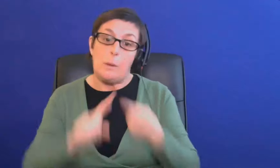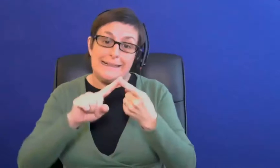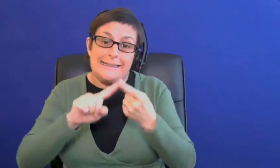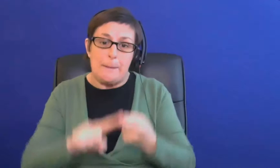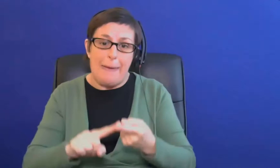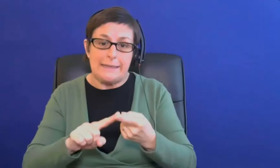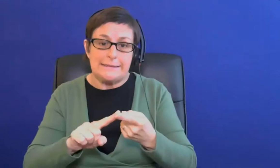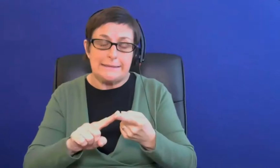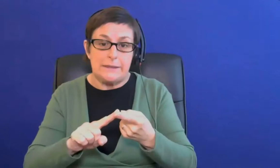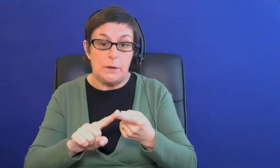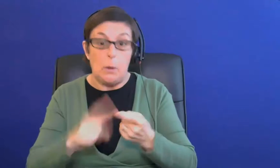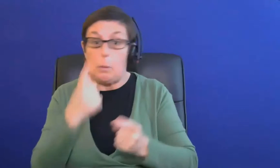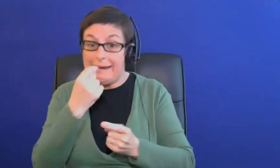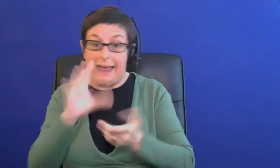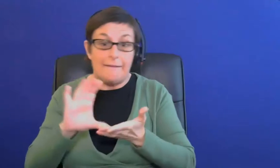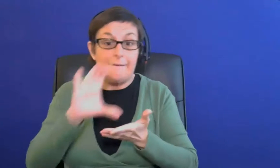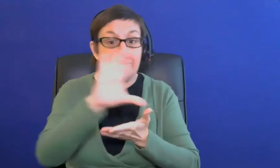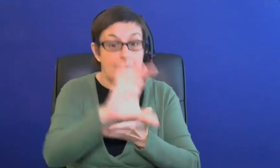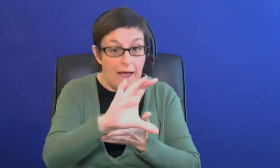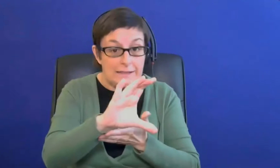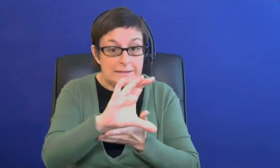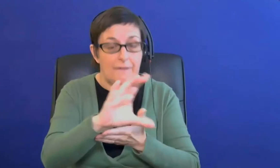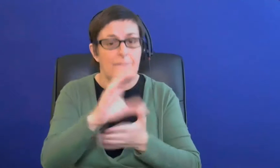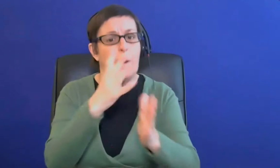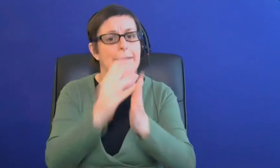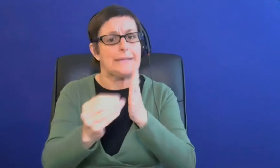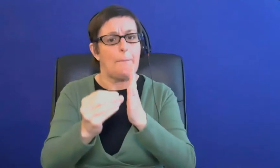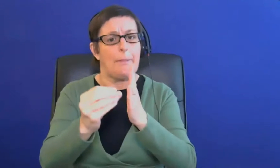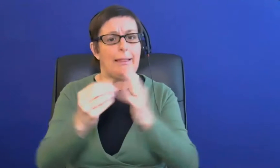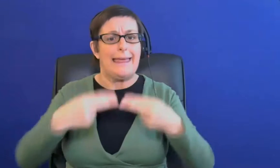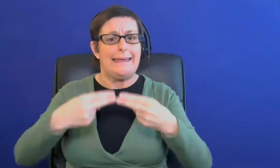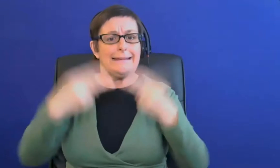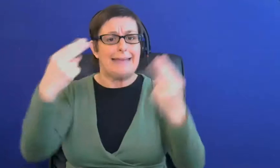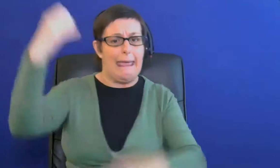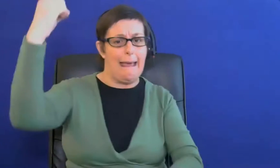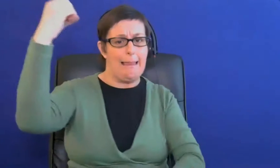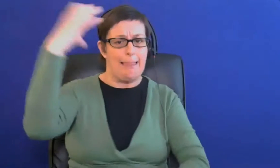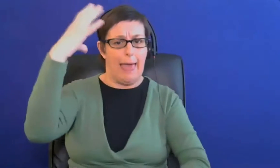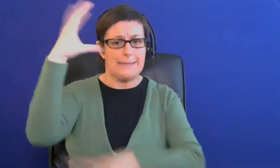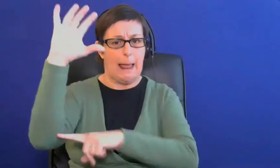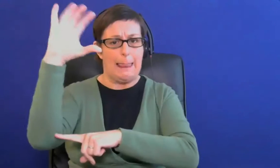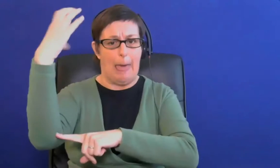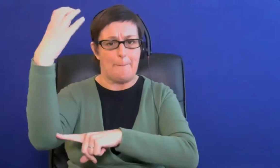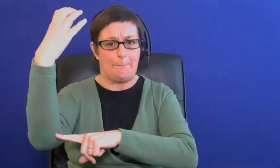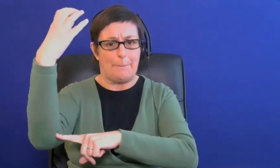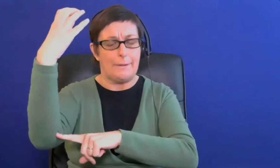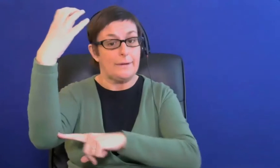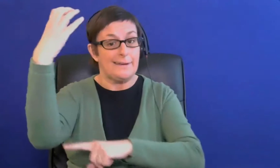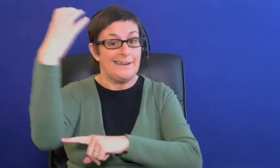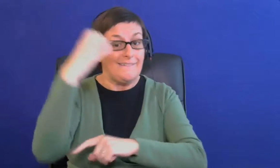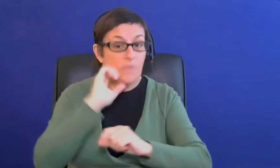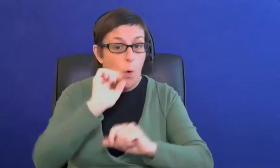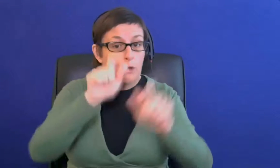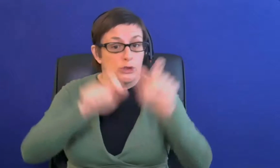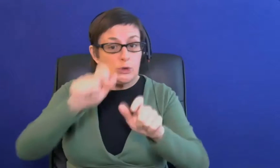some additional lighting for example um a daylight task lamp if if a student needed that um whilst they're in accommodation but i